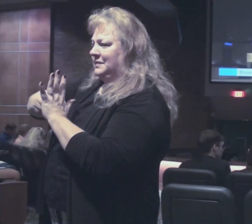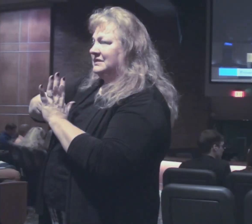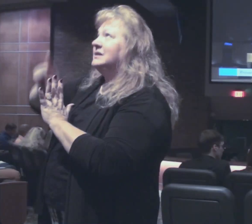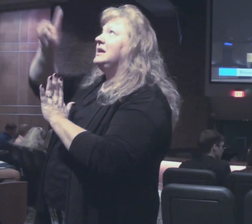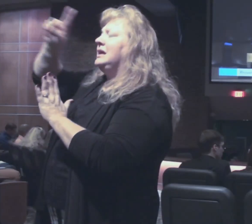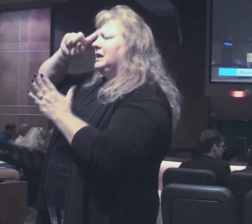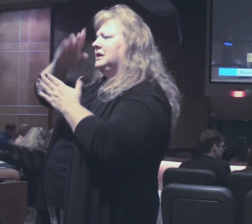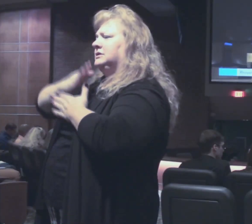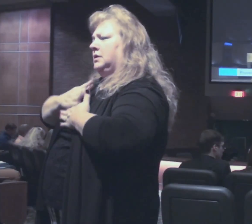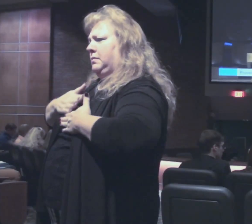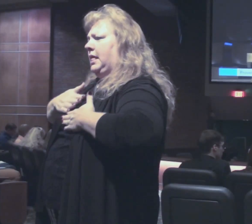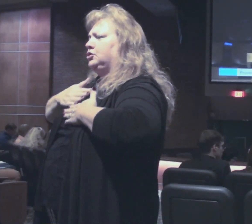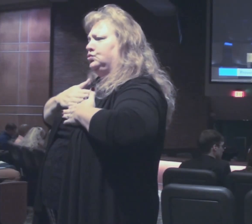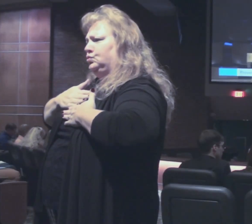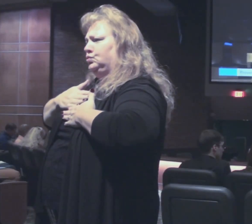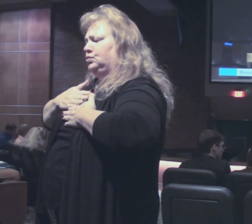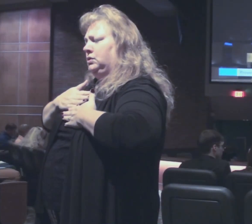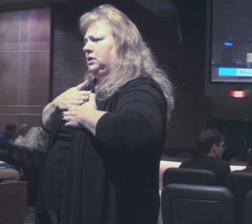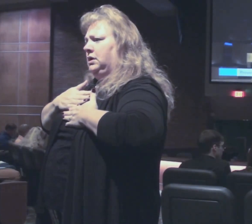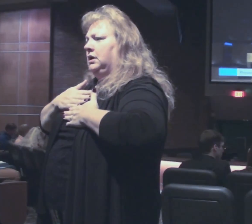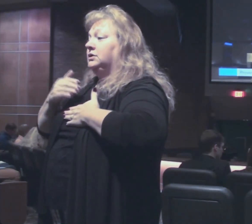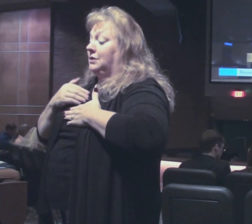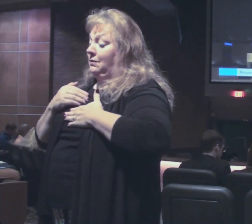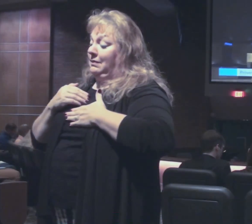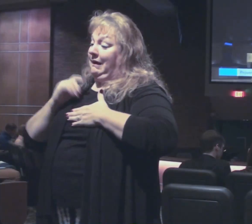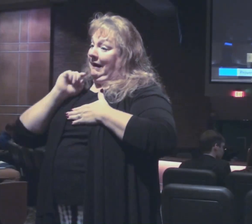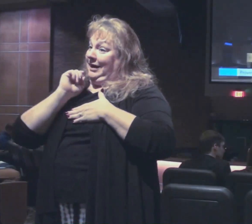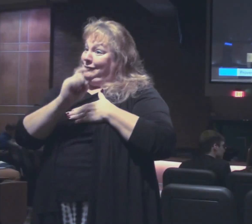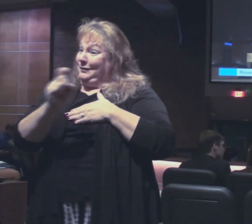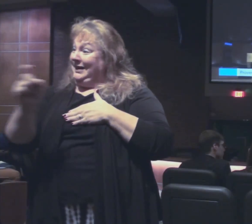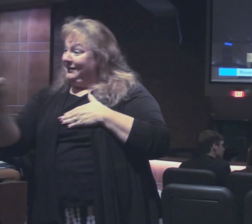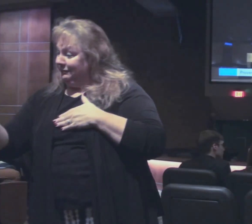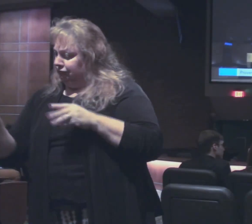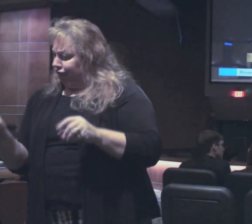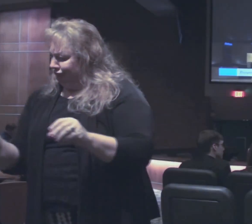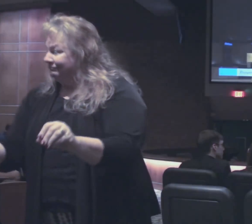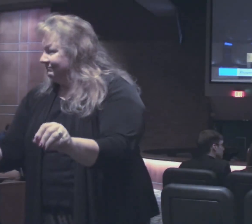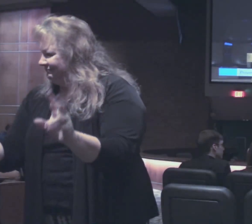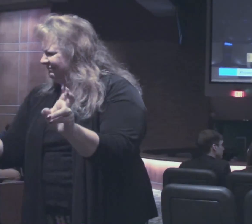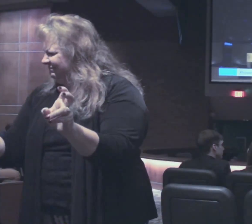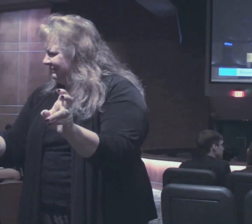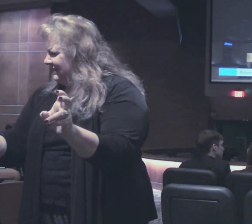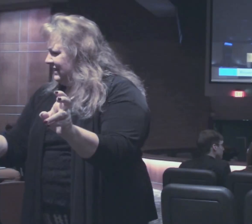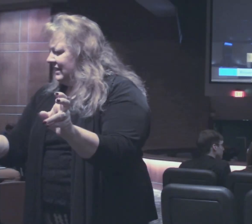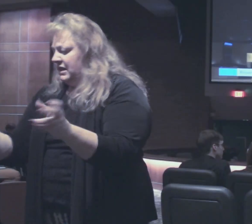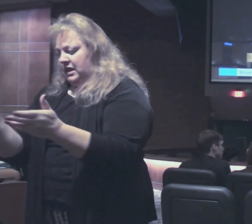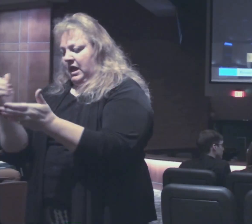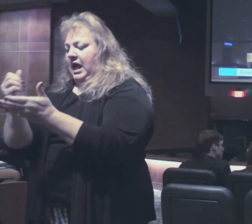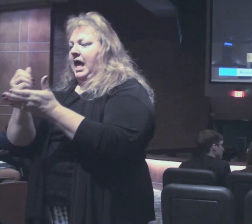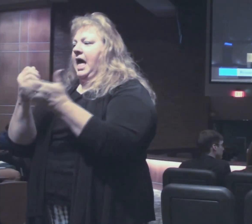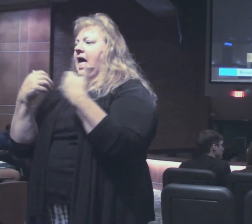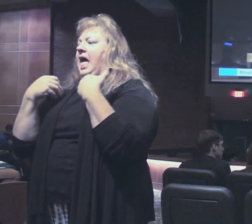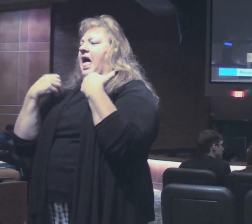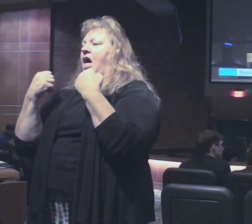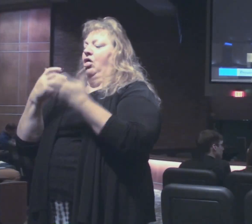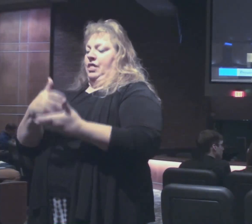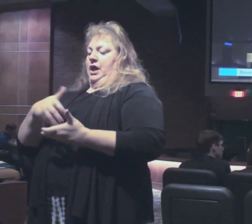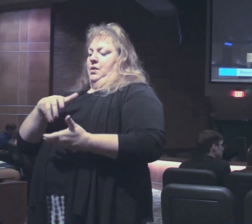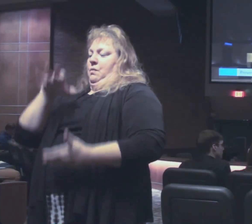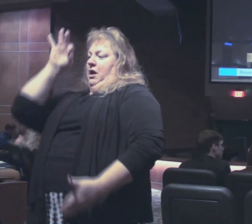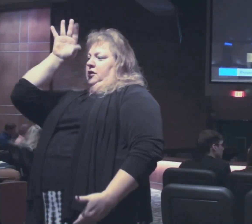his pleasure. So we have to sow. Now, the health and wealth preachers love this.